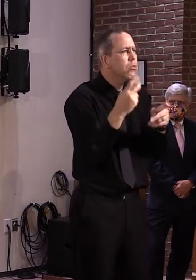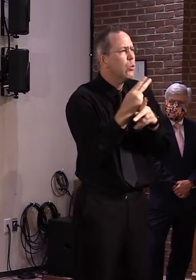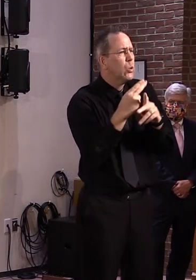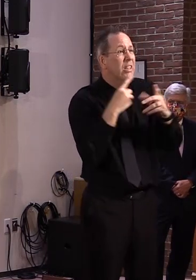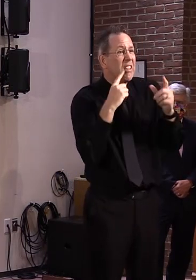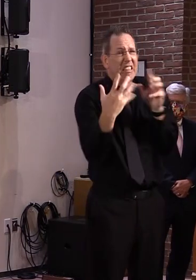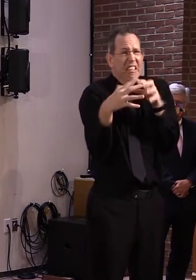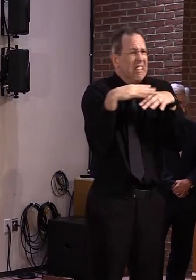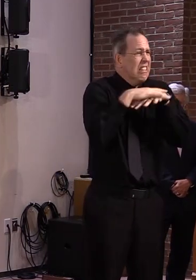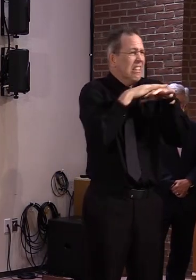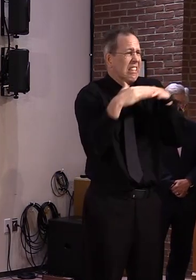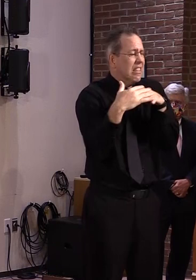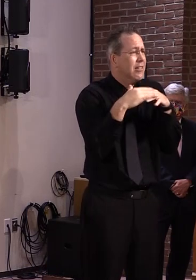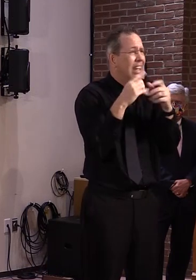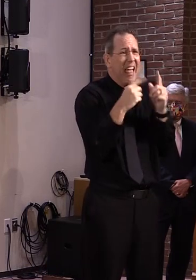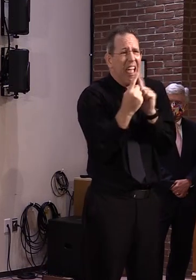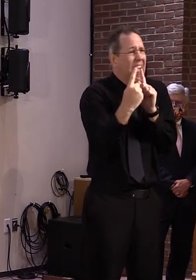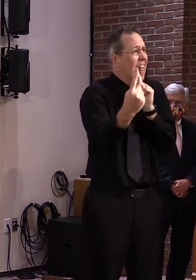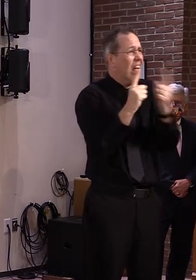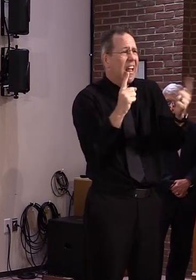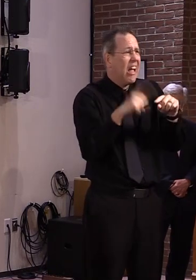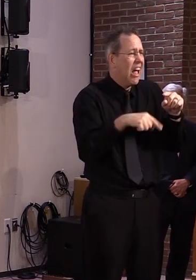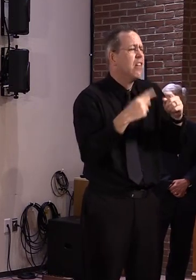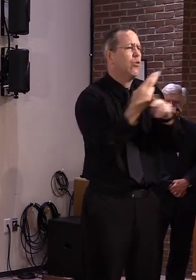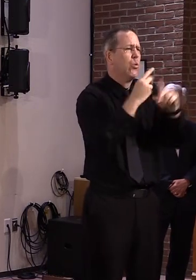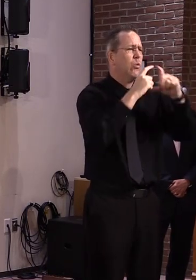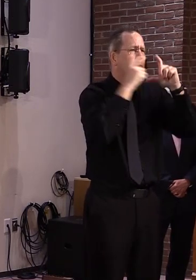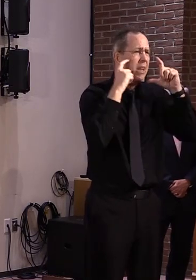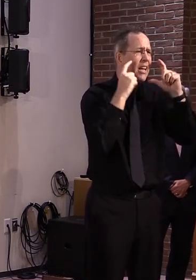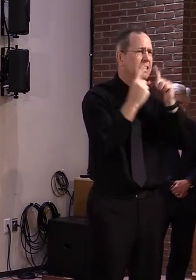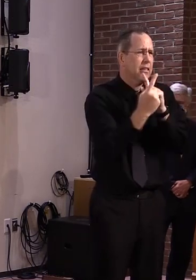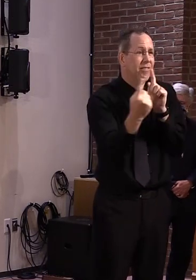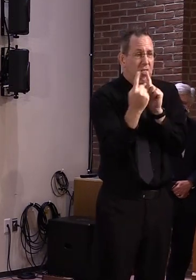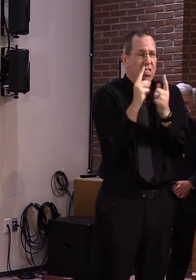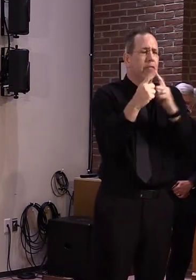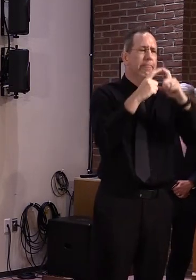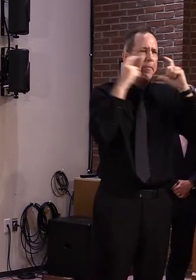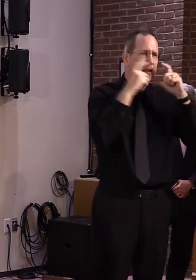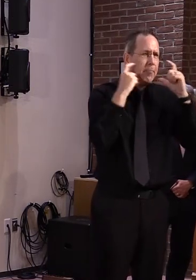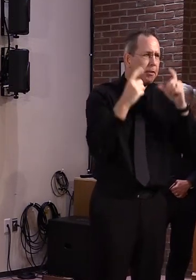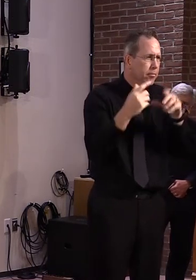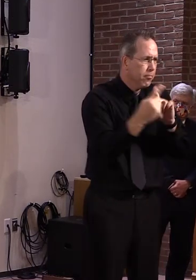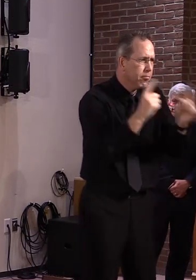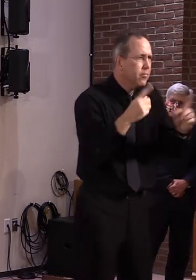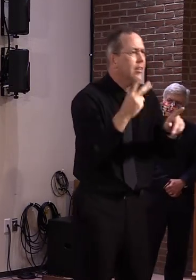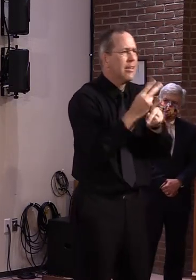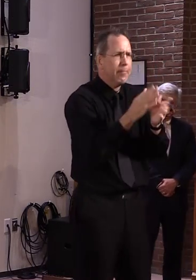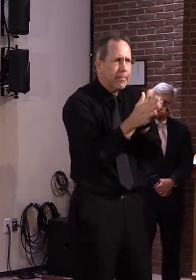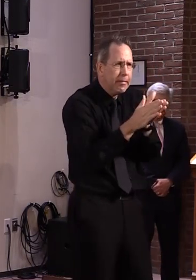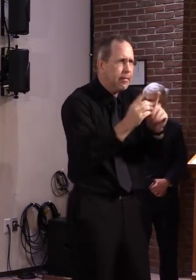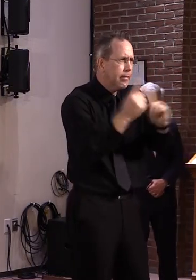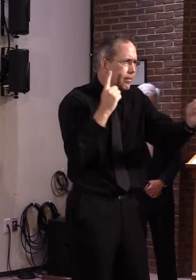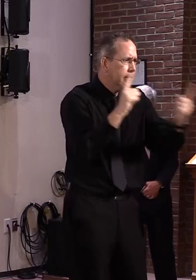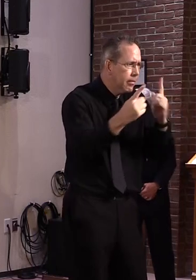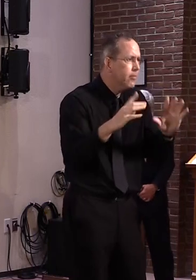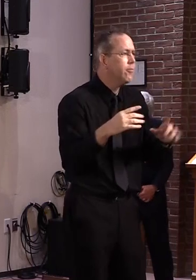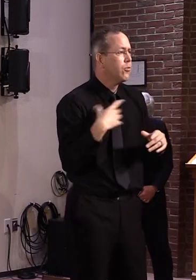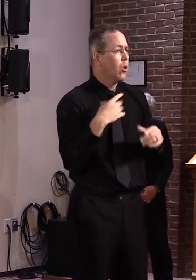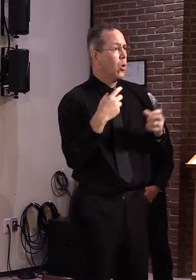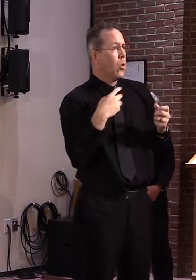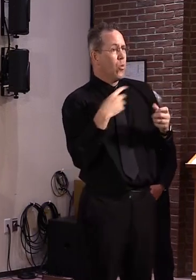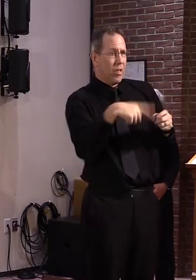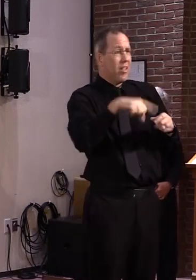physical distance. This is literally in our hands. We all have a role to play.